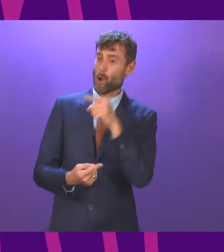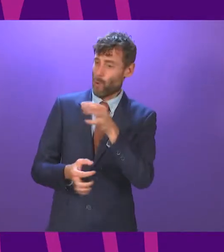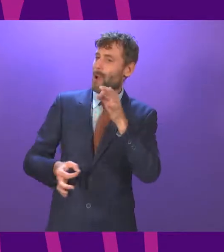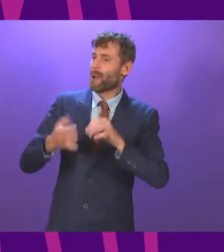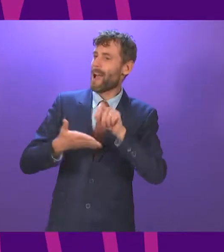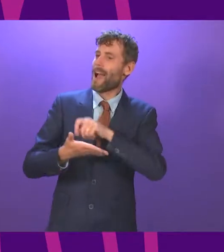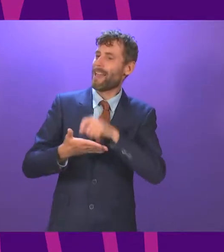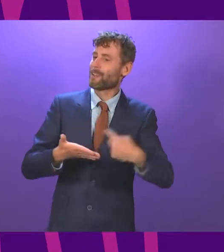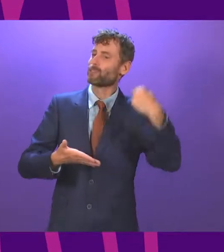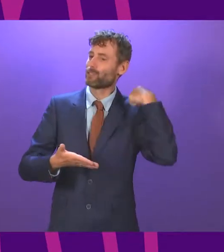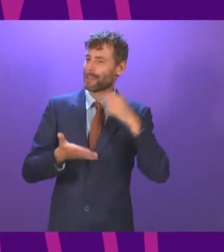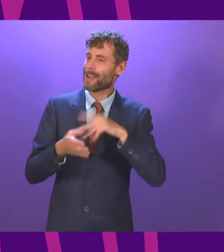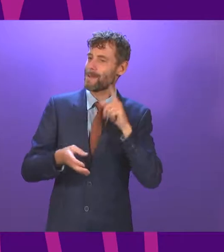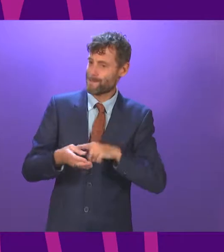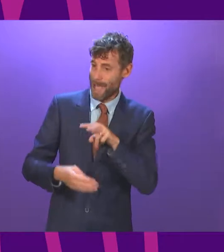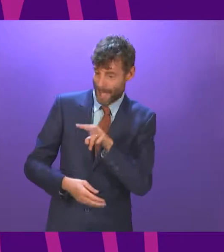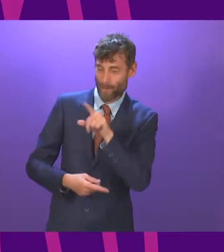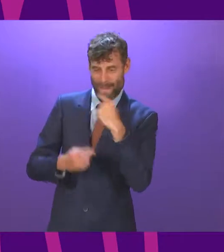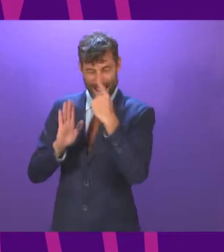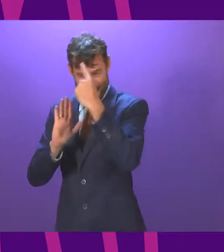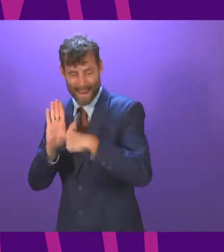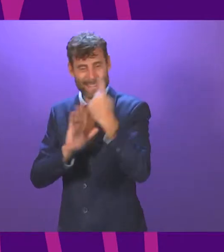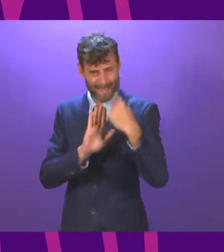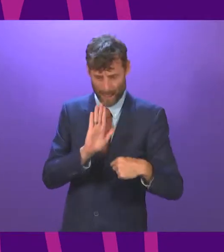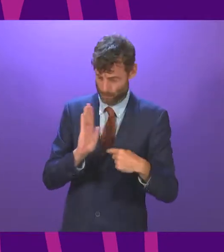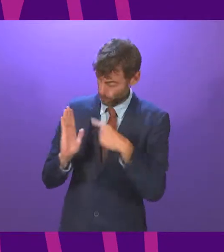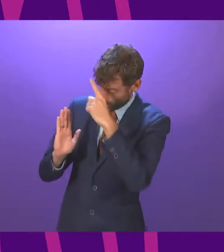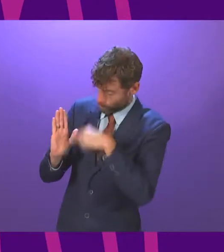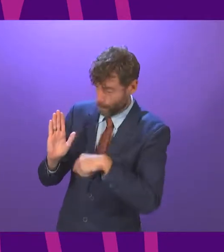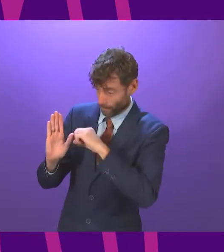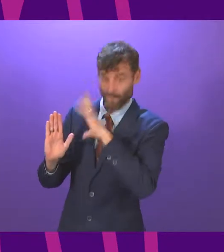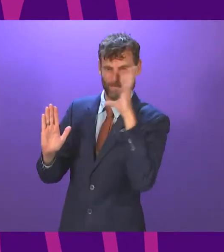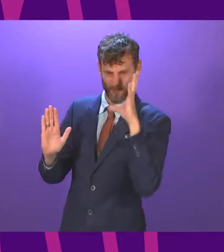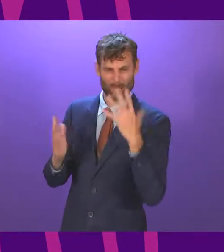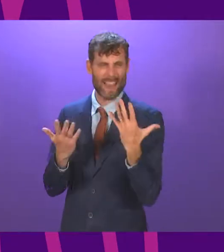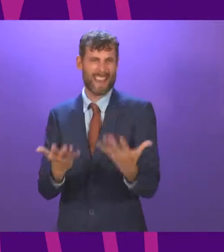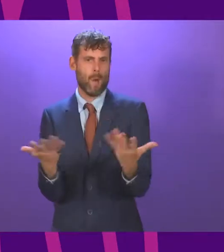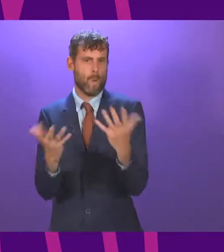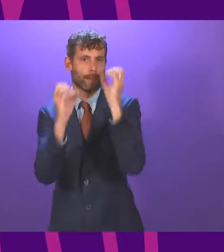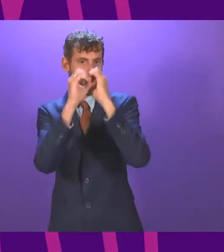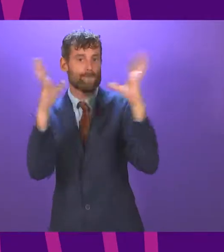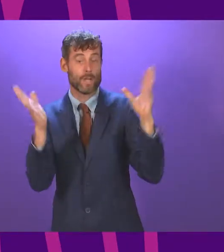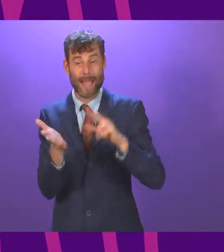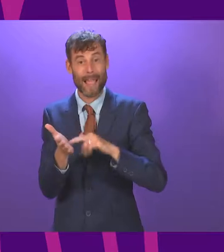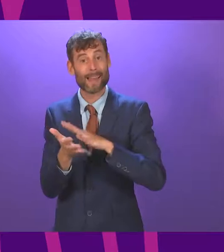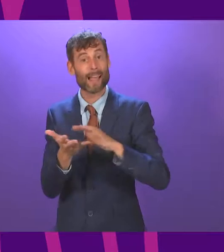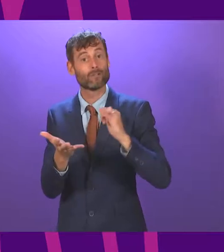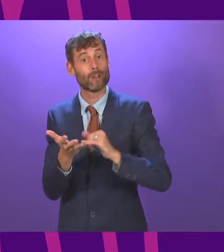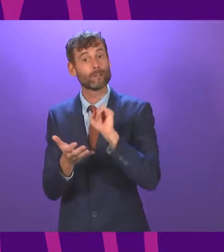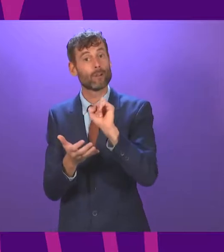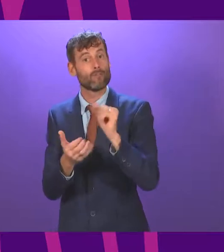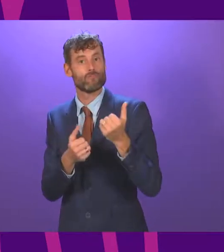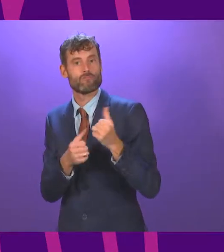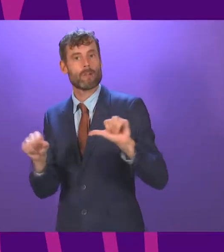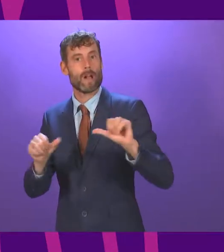of the plan is just recycled announcements that were already known. The long-awaited NHS recovery plan unfortunately